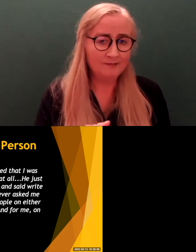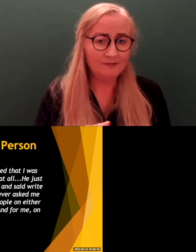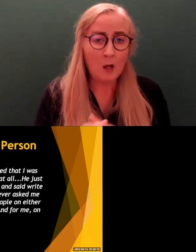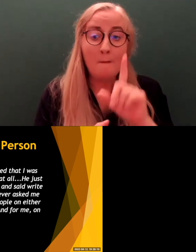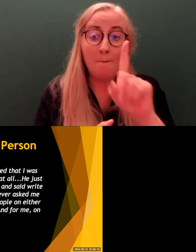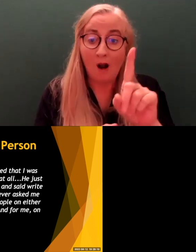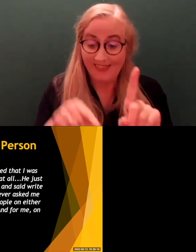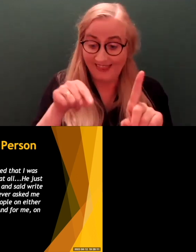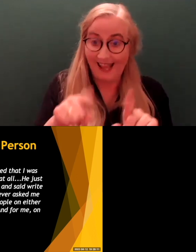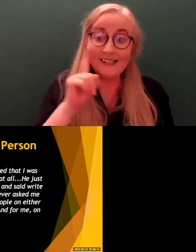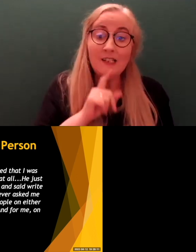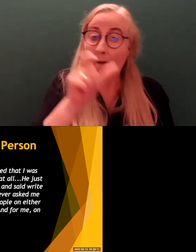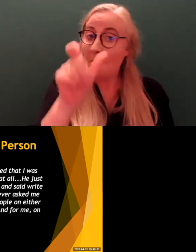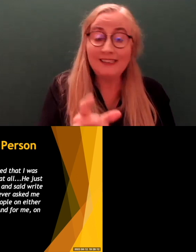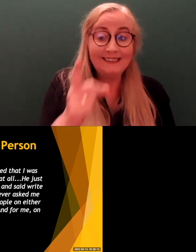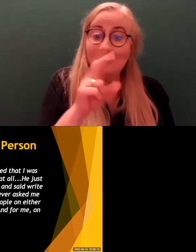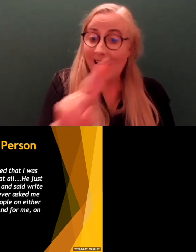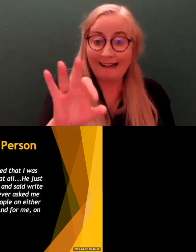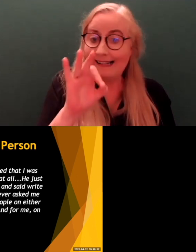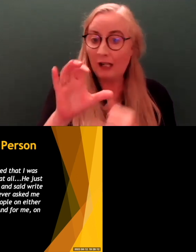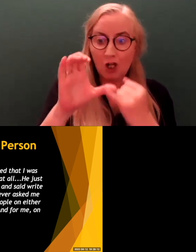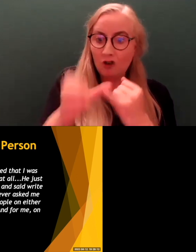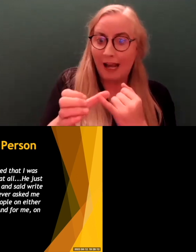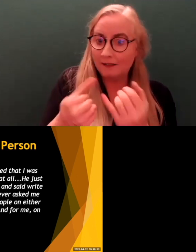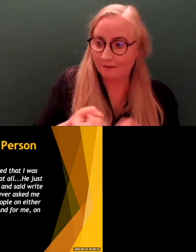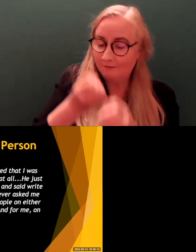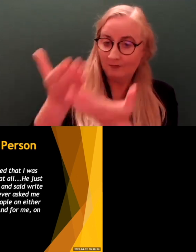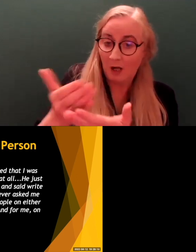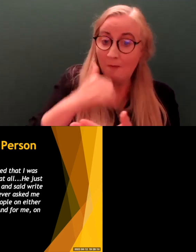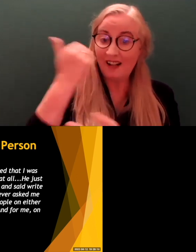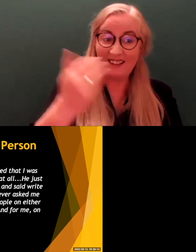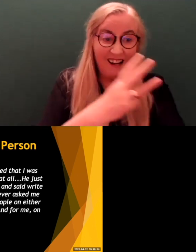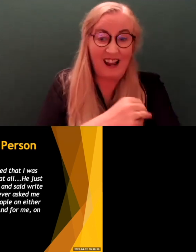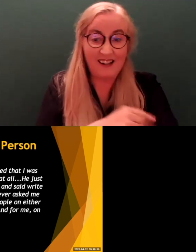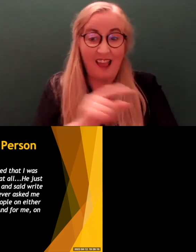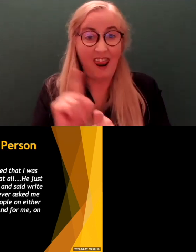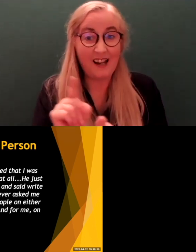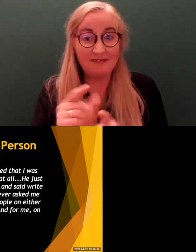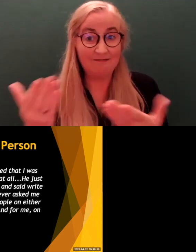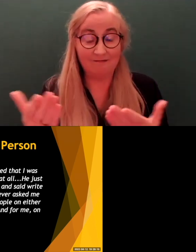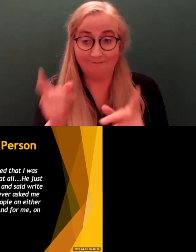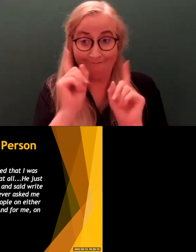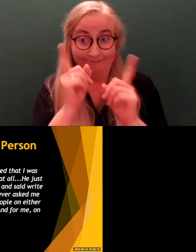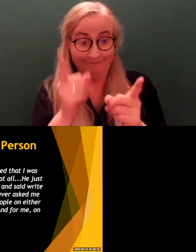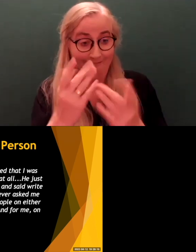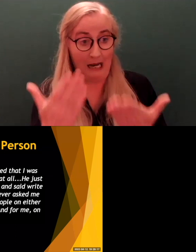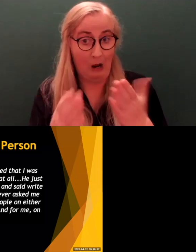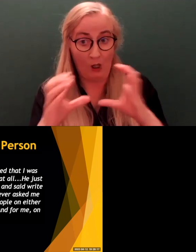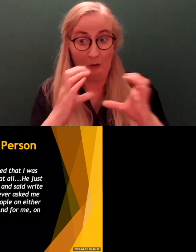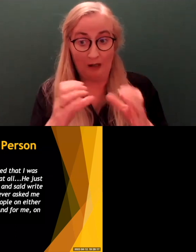didn't get an opportunity to be heard because the guarda just sort of said, I don't know how to communicate with you. Here's pen and paper. Give me your name